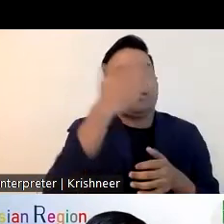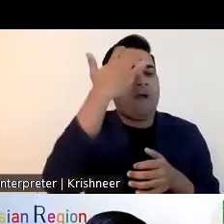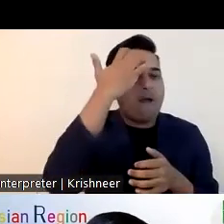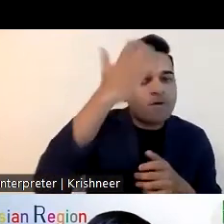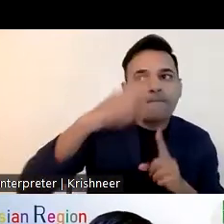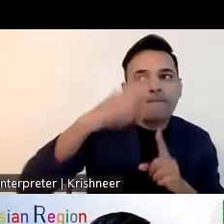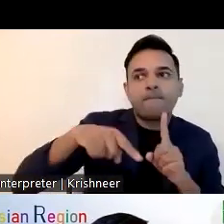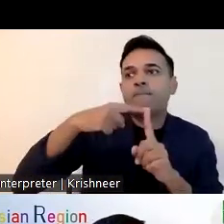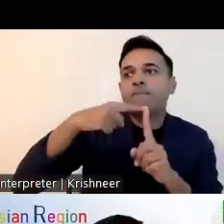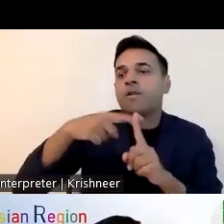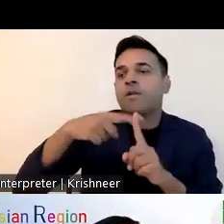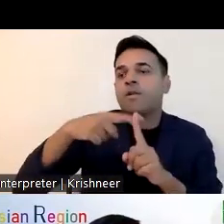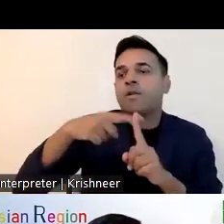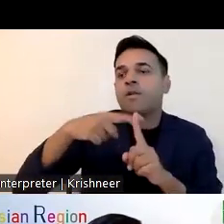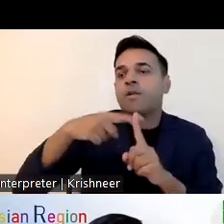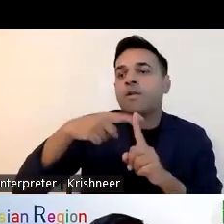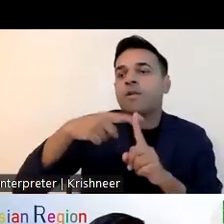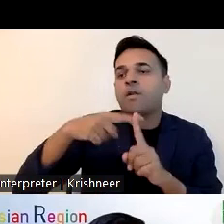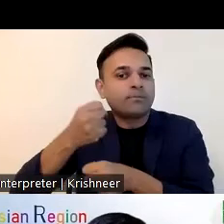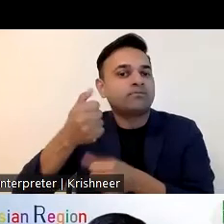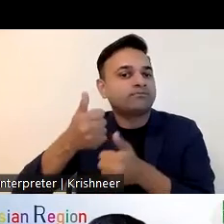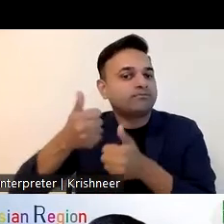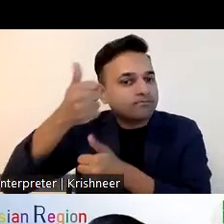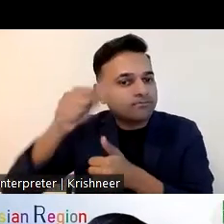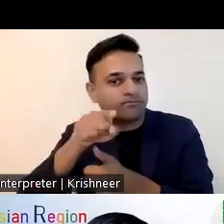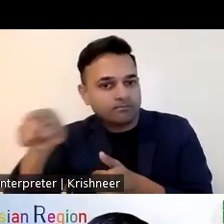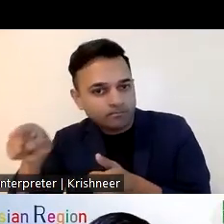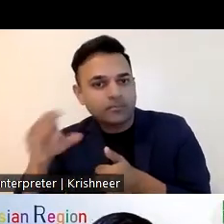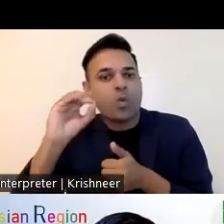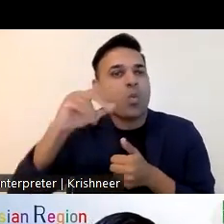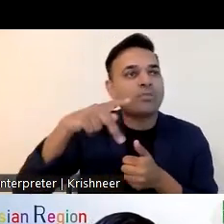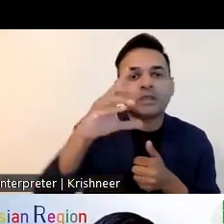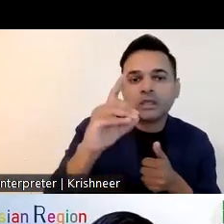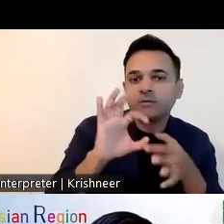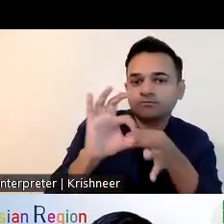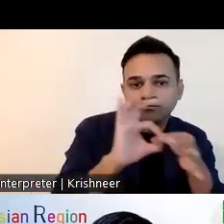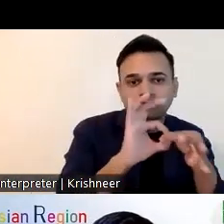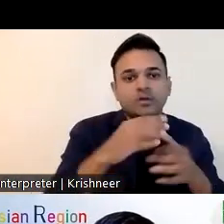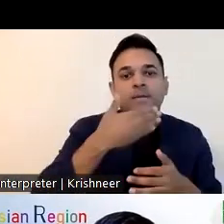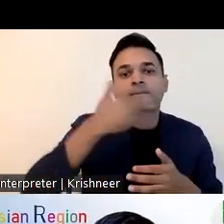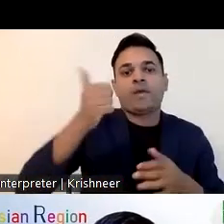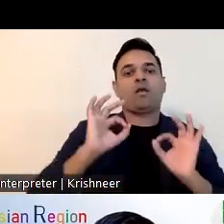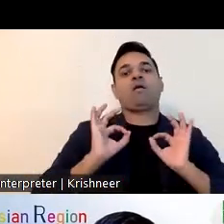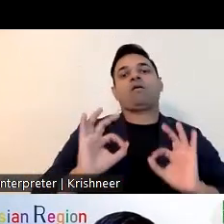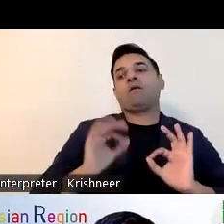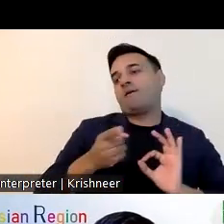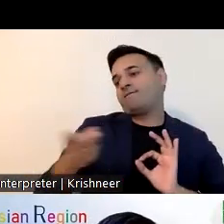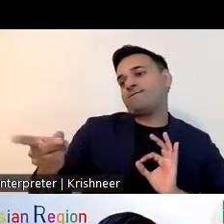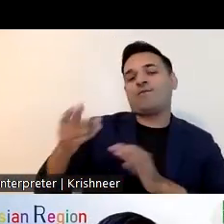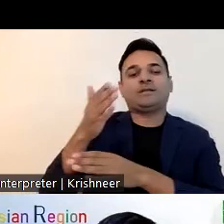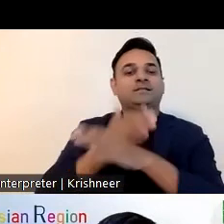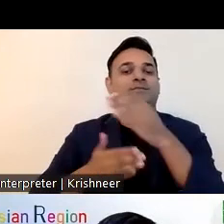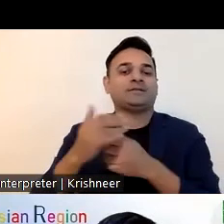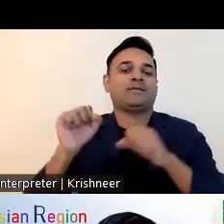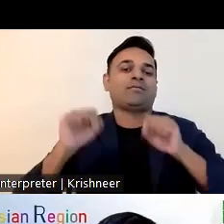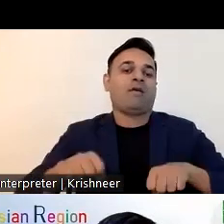invest for the opportunity creating a good self-employment opportunity for a person with disabilities this is from